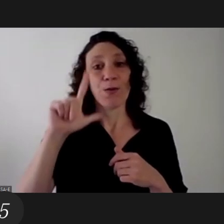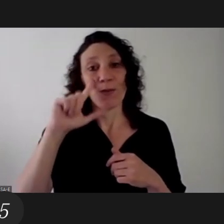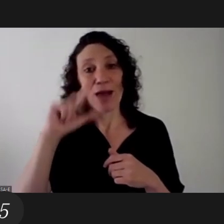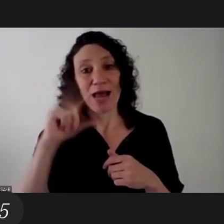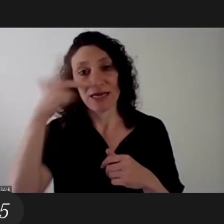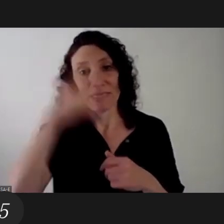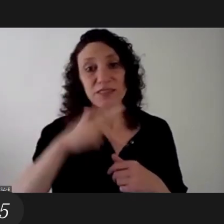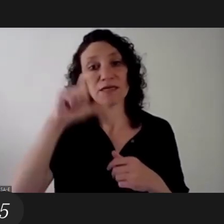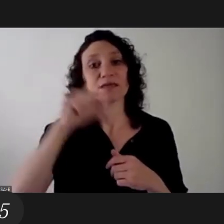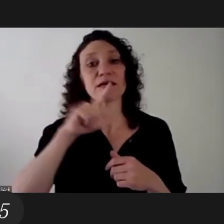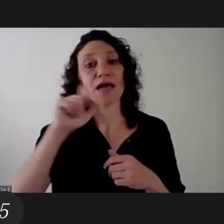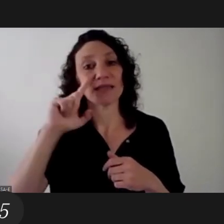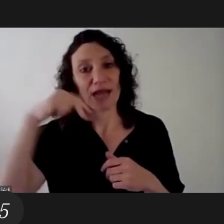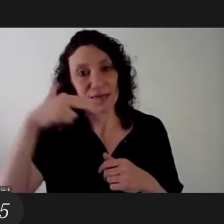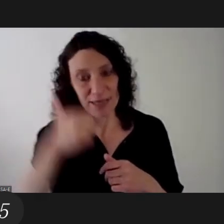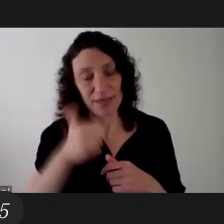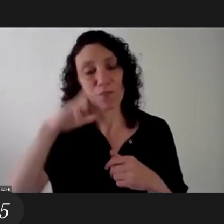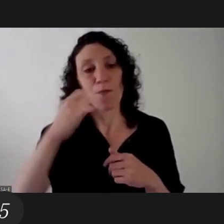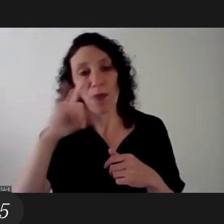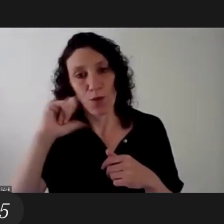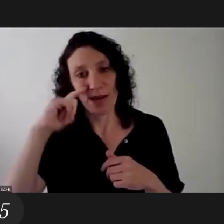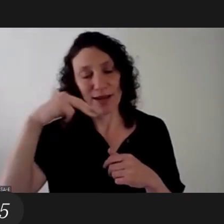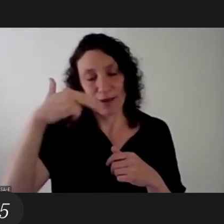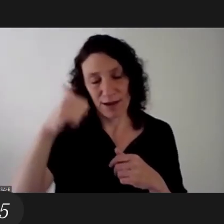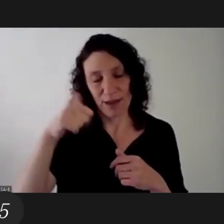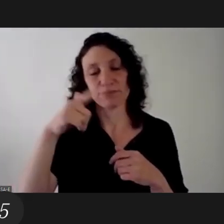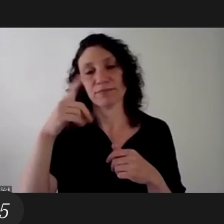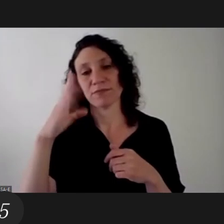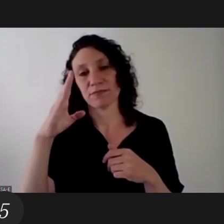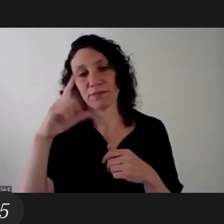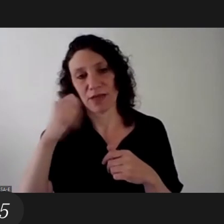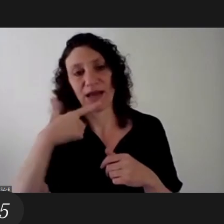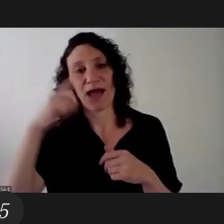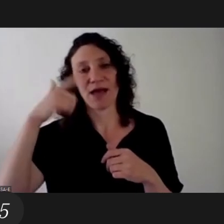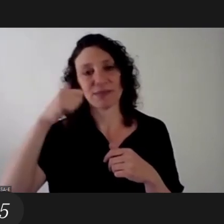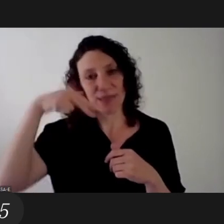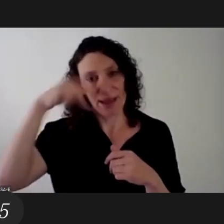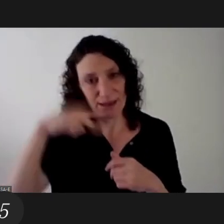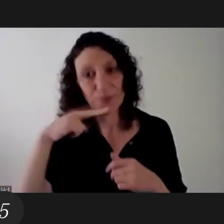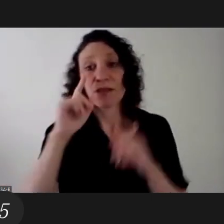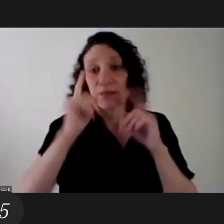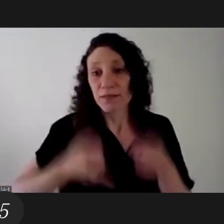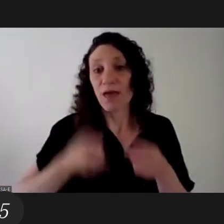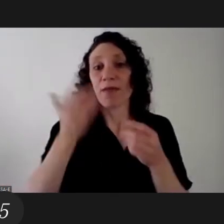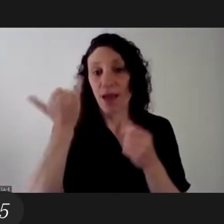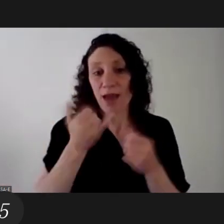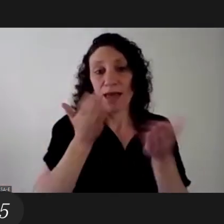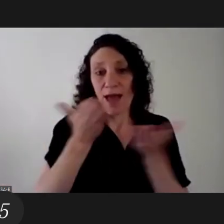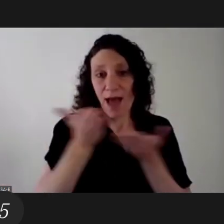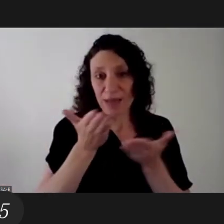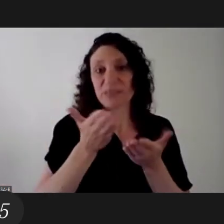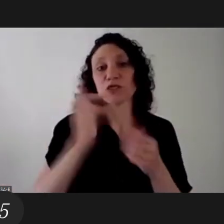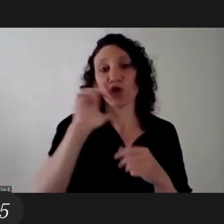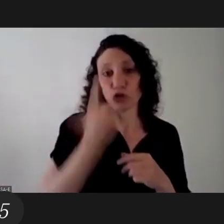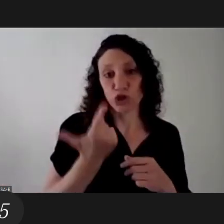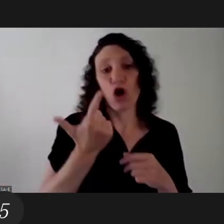catalina saraceno and paulina cassave and then we have a team of